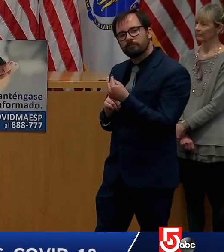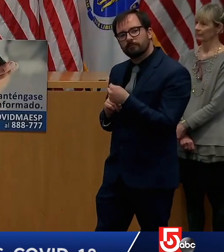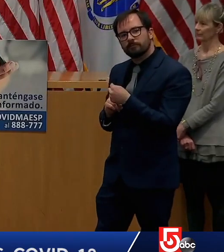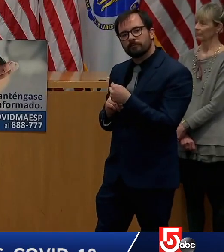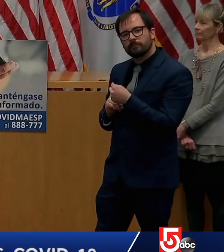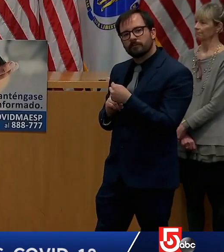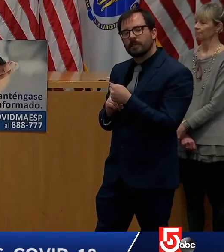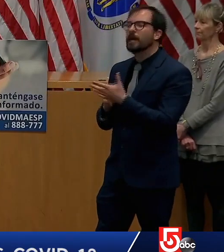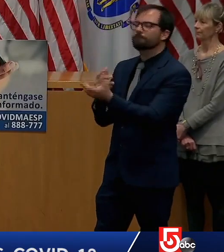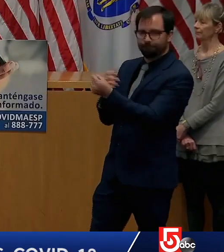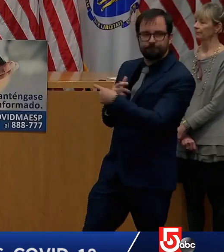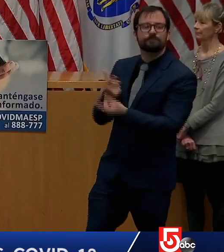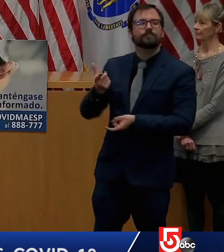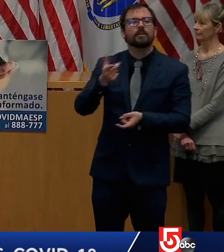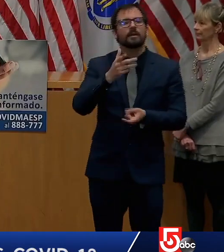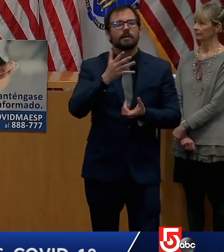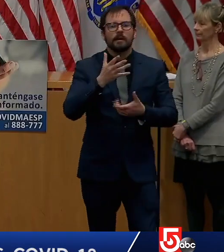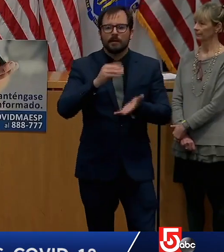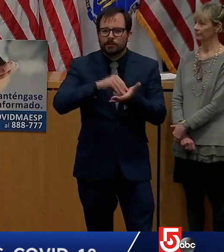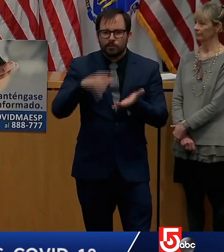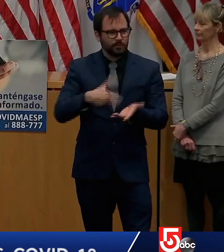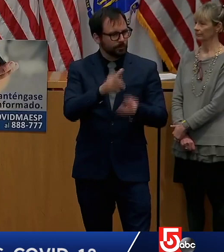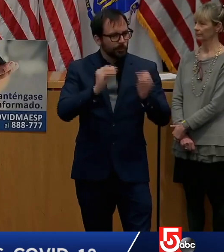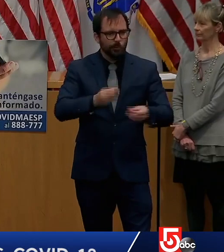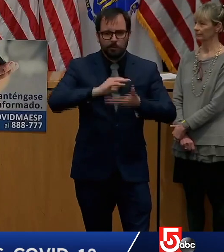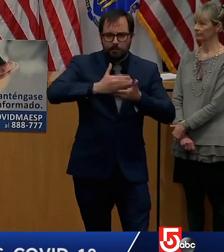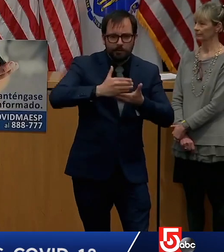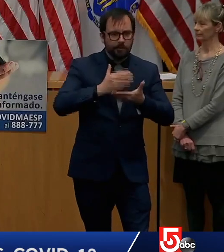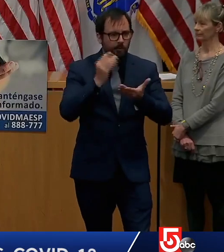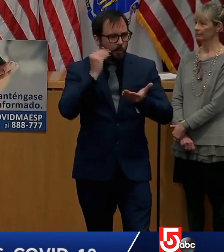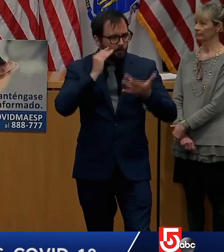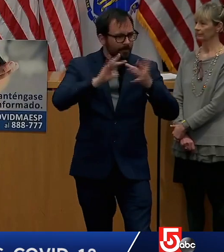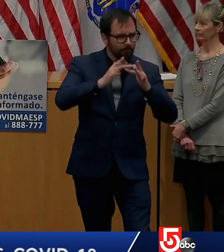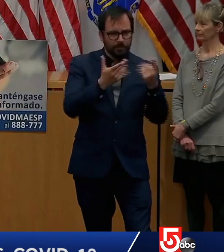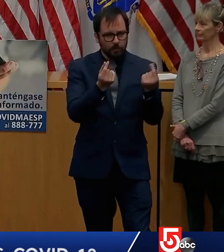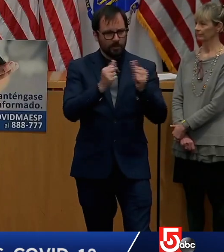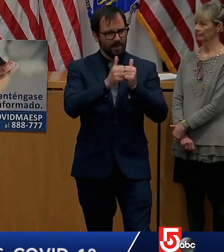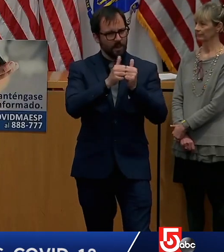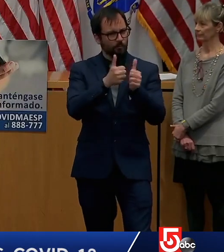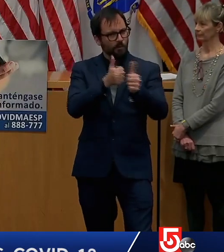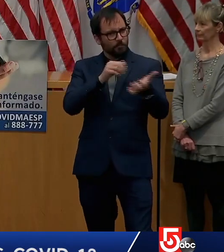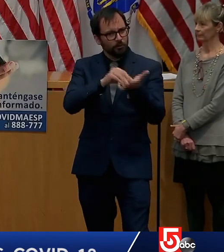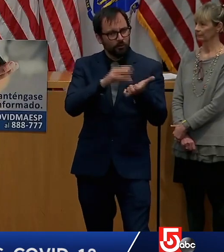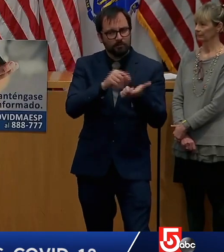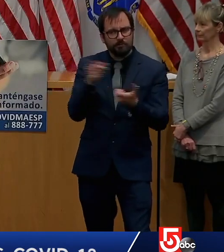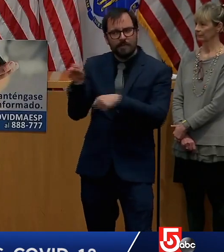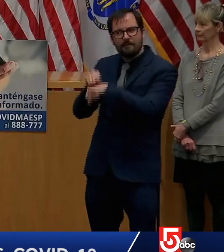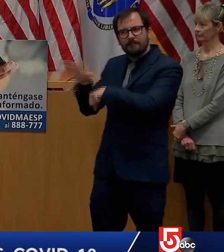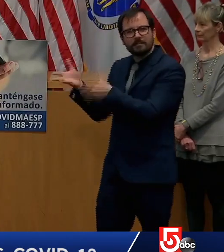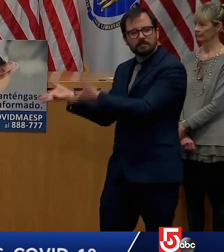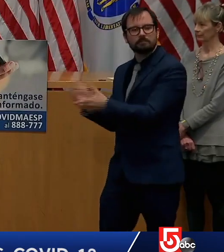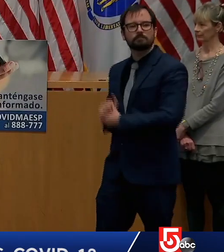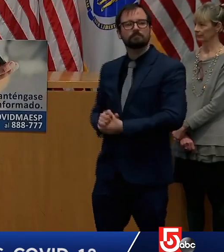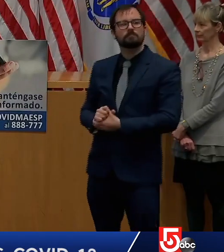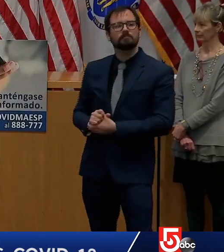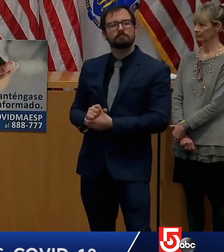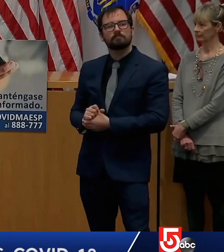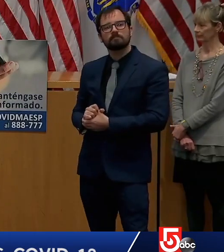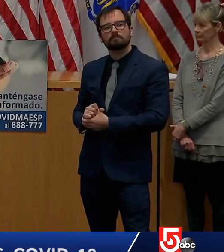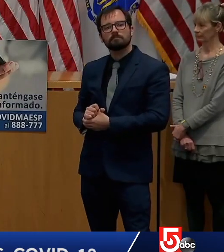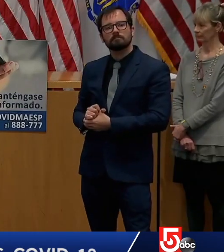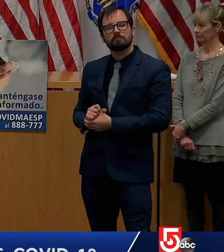our guidance, which came out during the second week, was very explicit. It said that remote learning is not